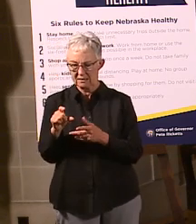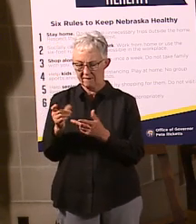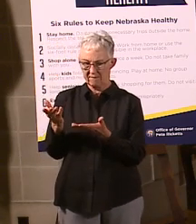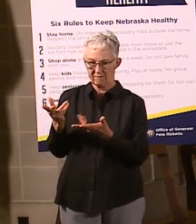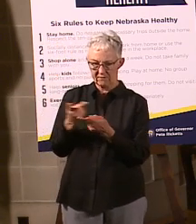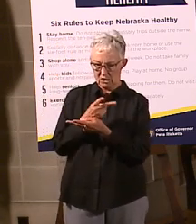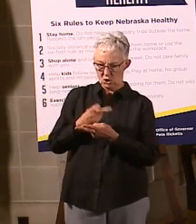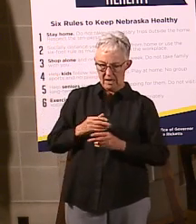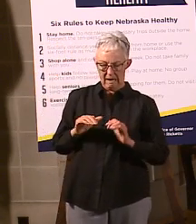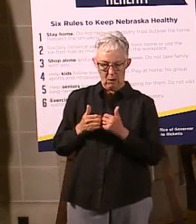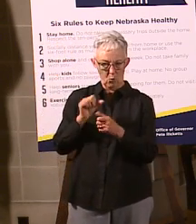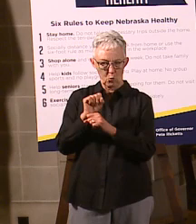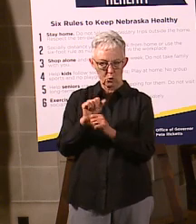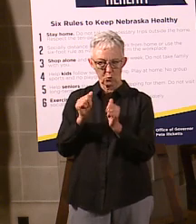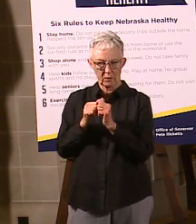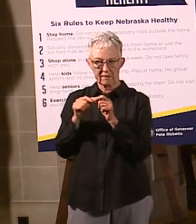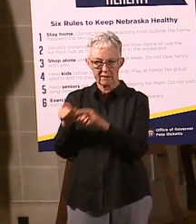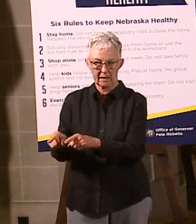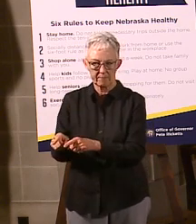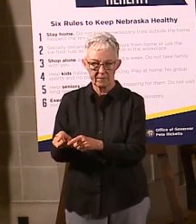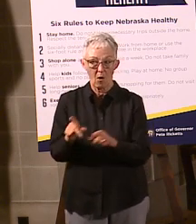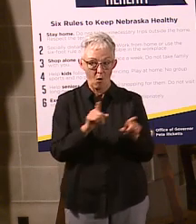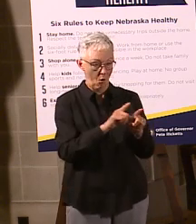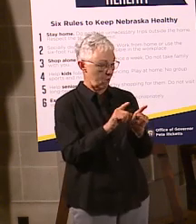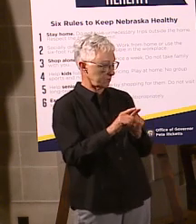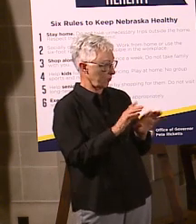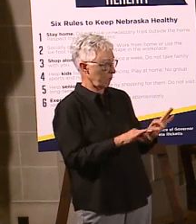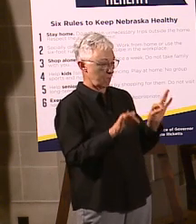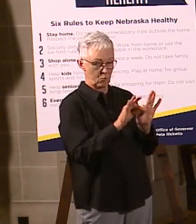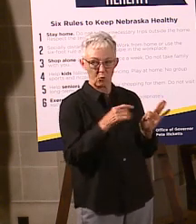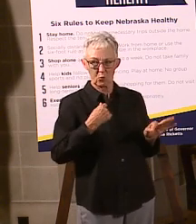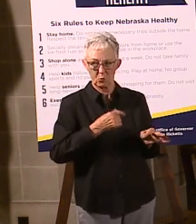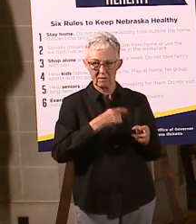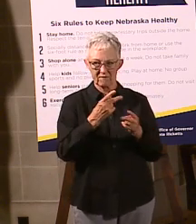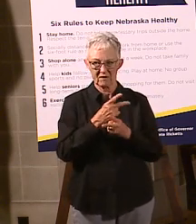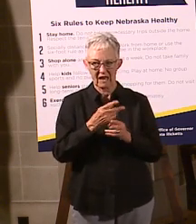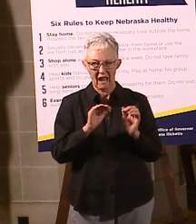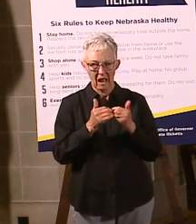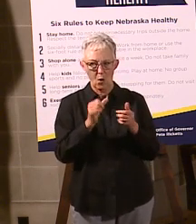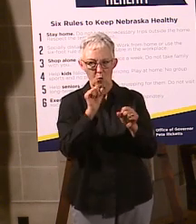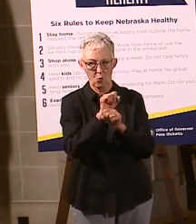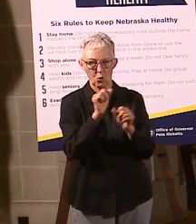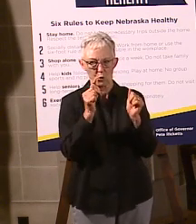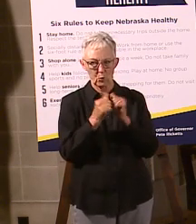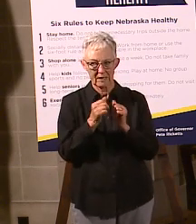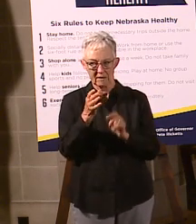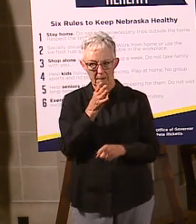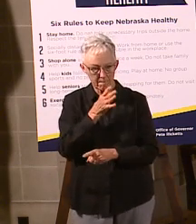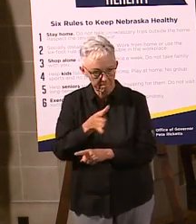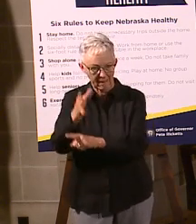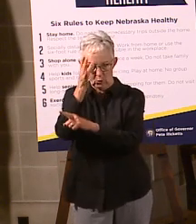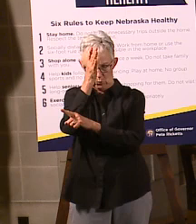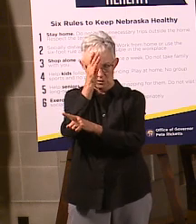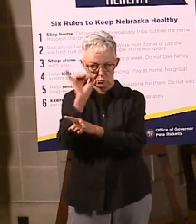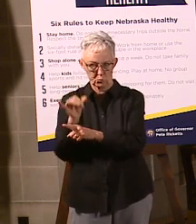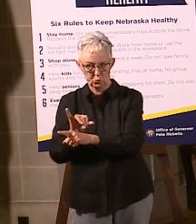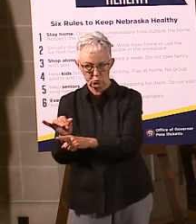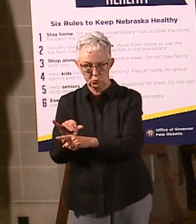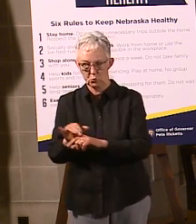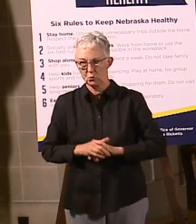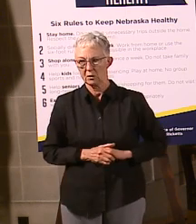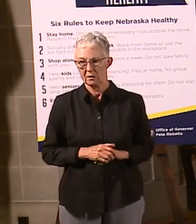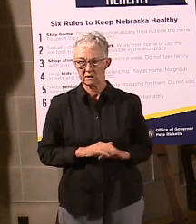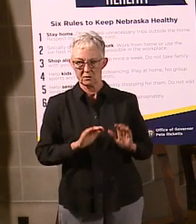how we work with parents most effectively and how we do that particular work has been something. But it's also our thought about how we've learned in the general